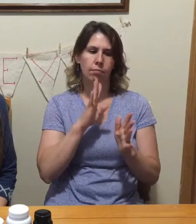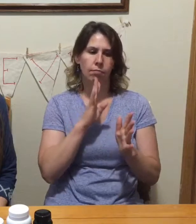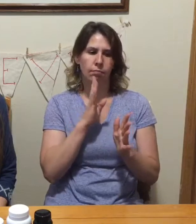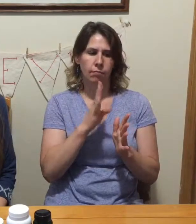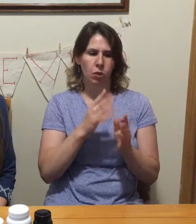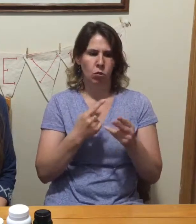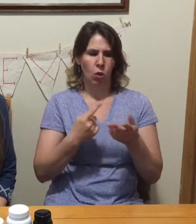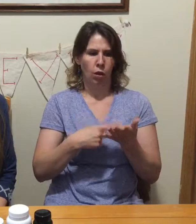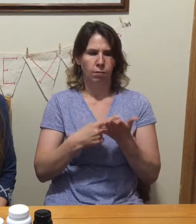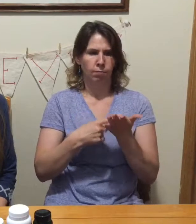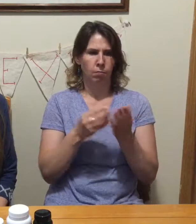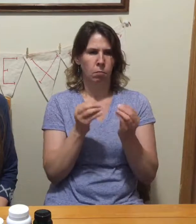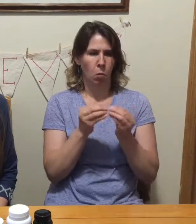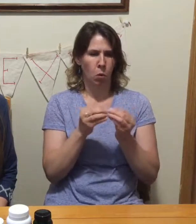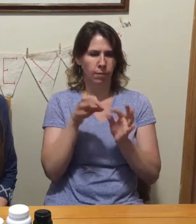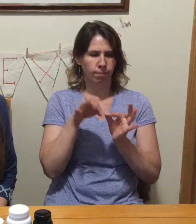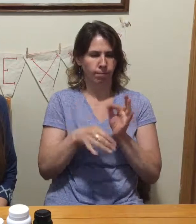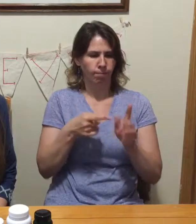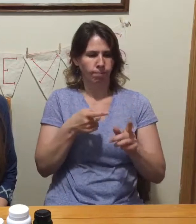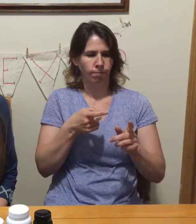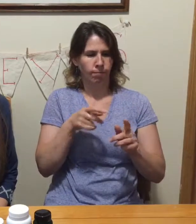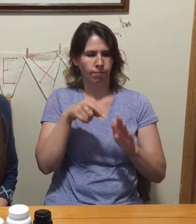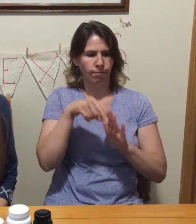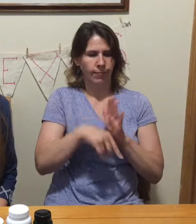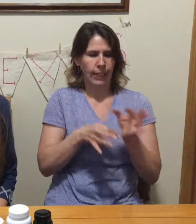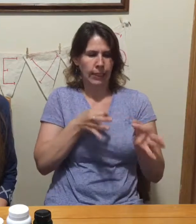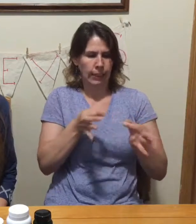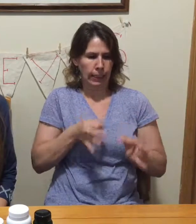But for now, we're just going to do a brief overview.